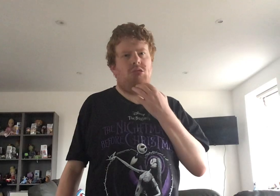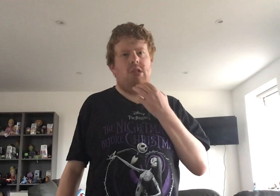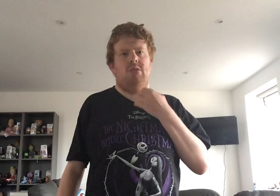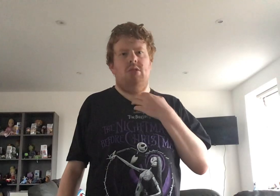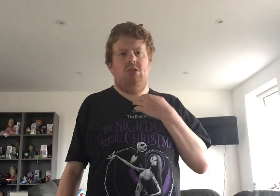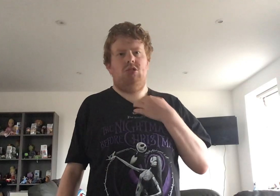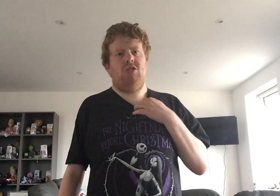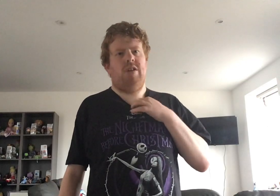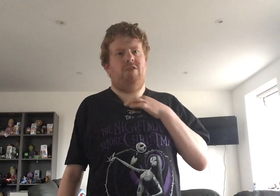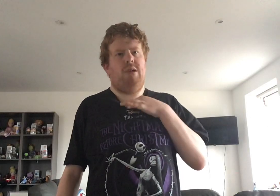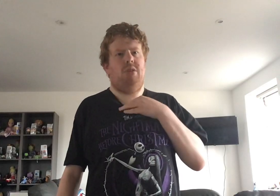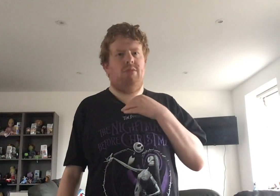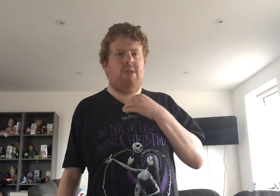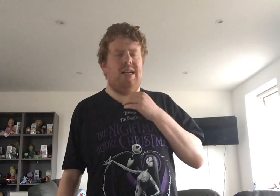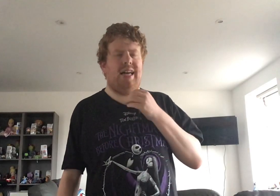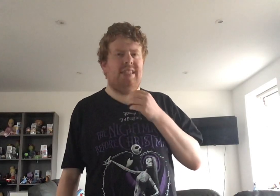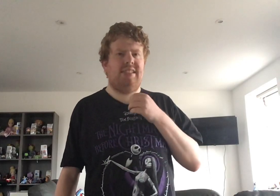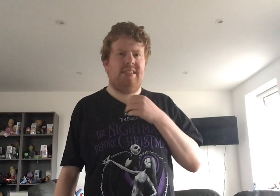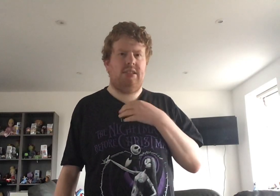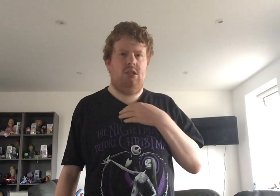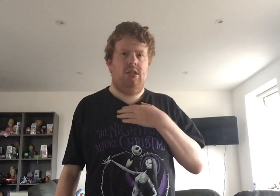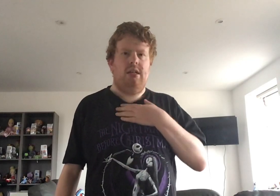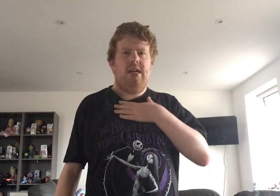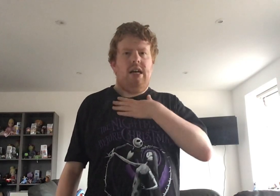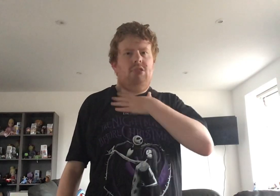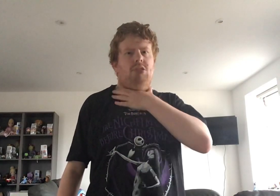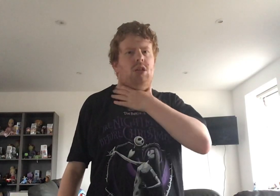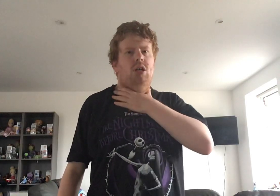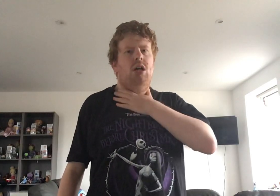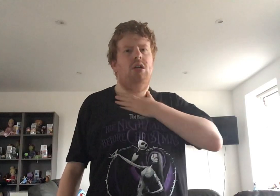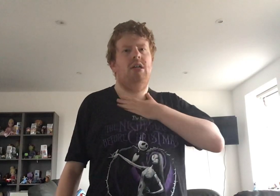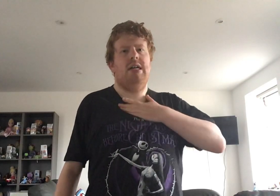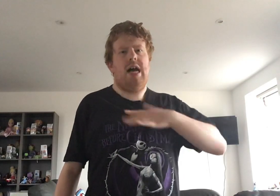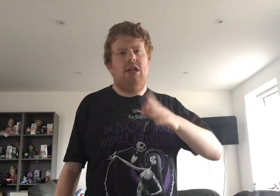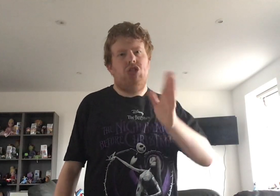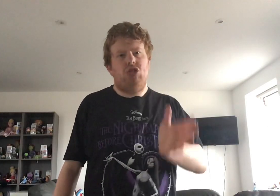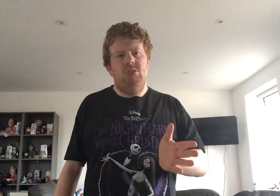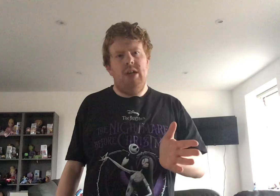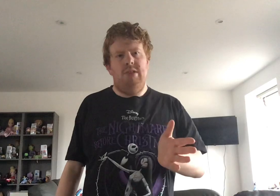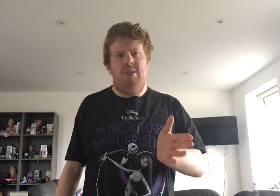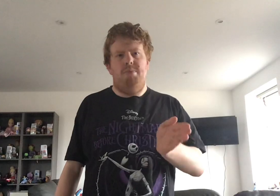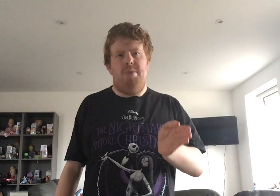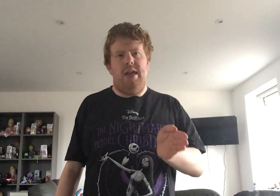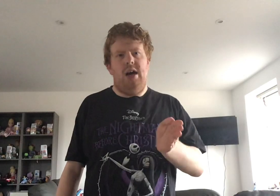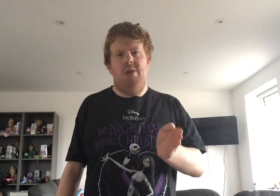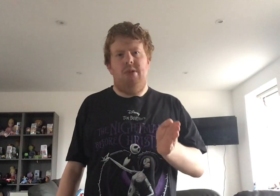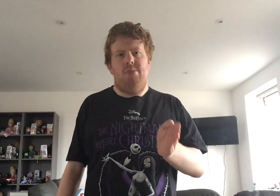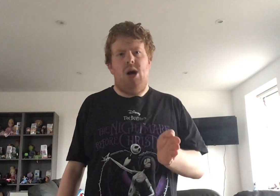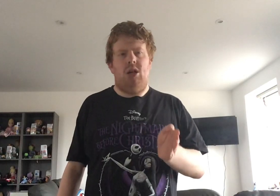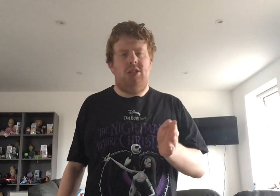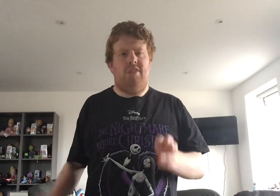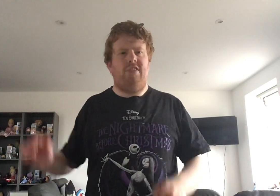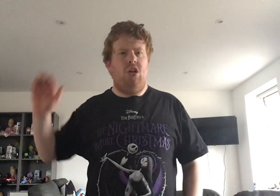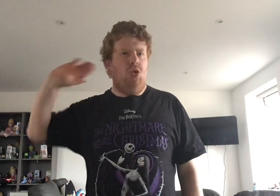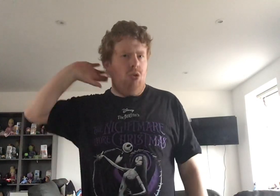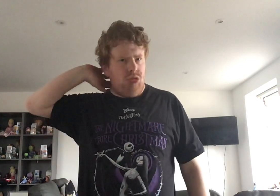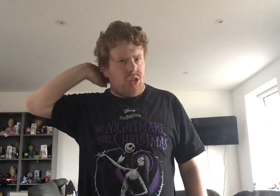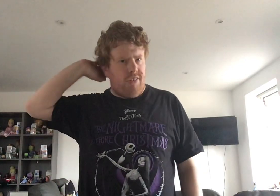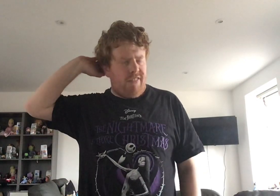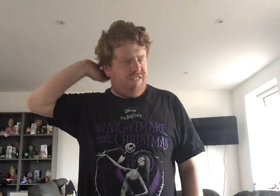to have a remote place, and whatnot. And Doodly would become a part of the Order of the